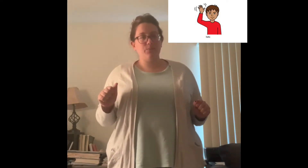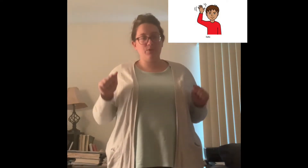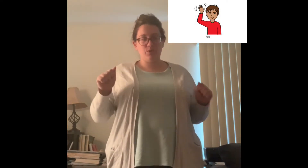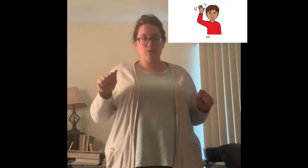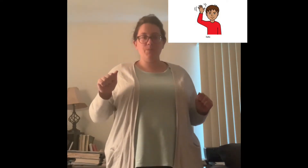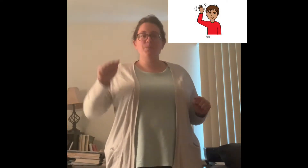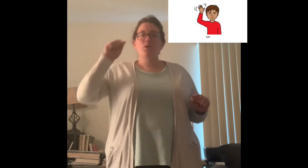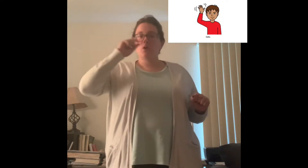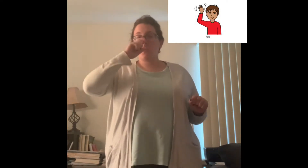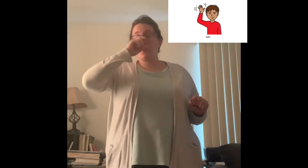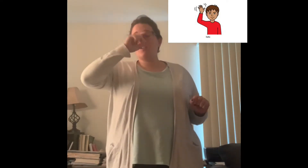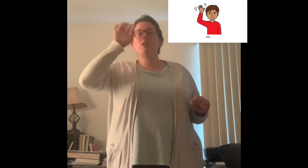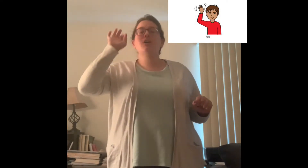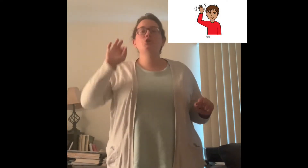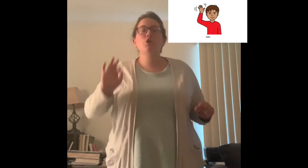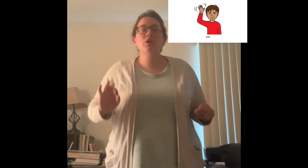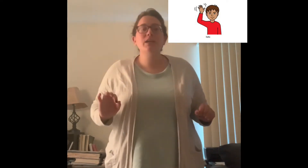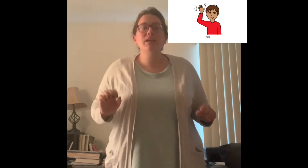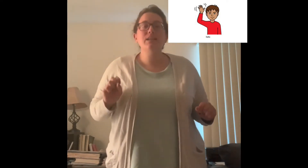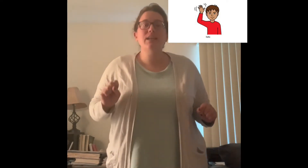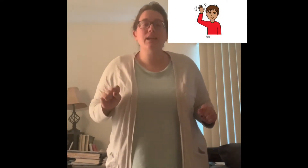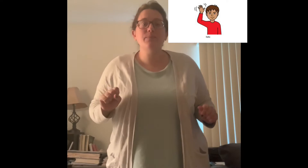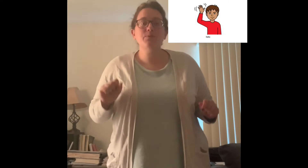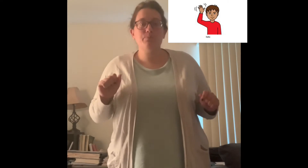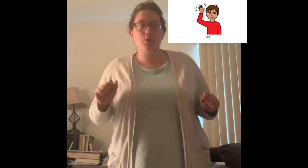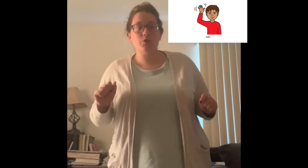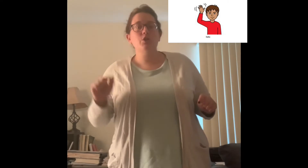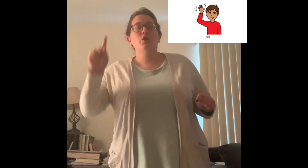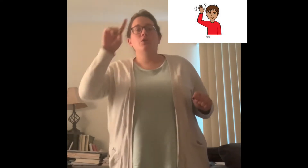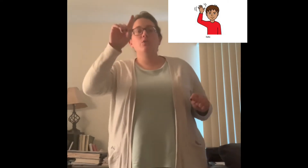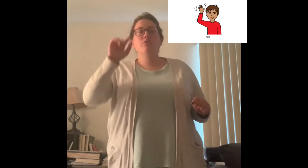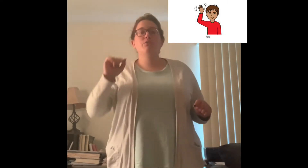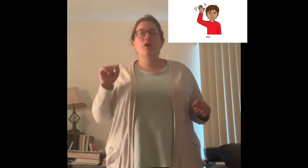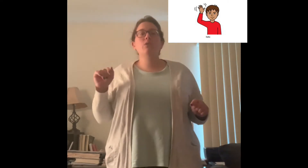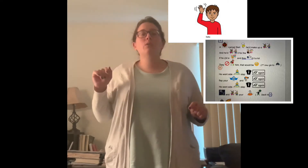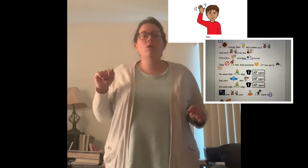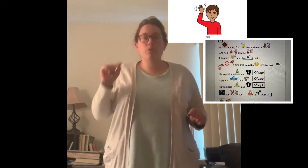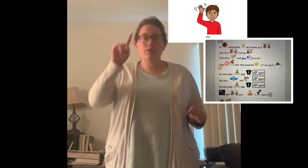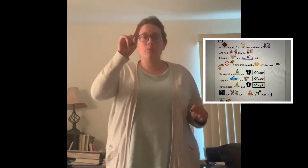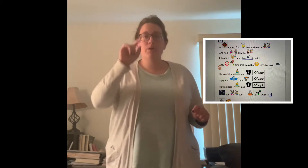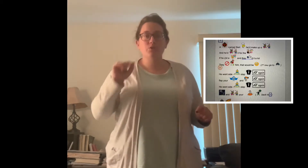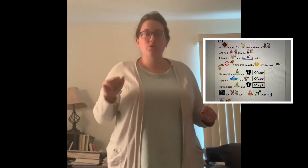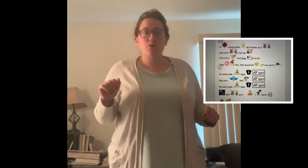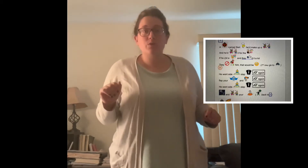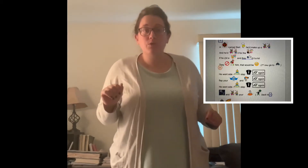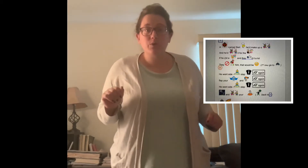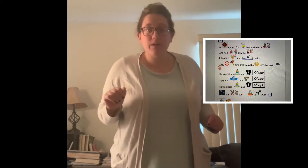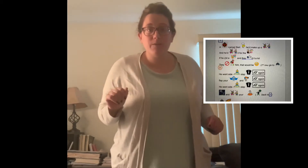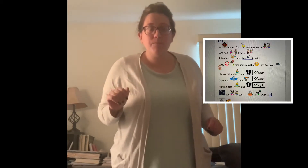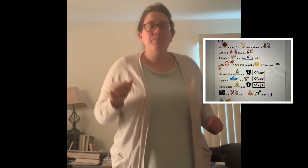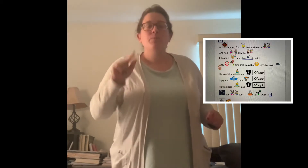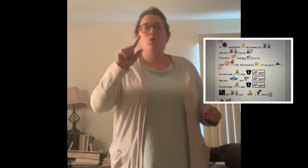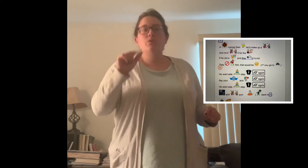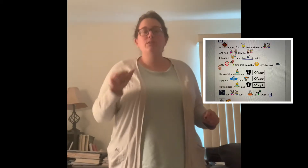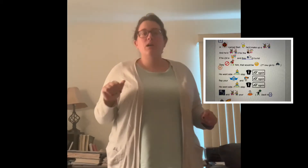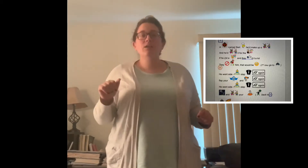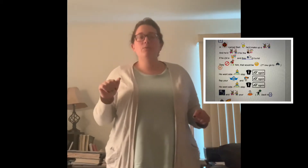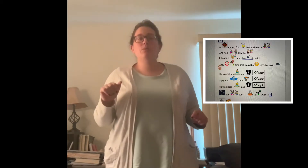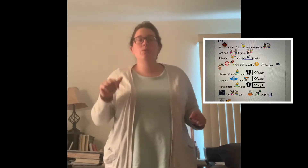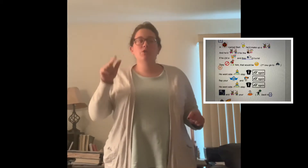you called A Turkey Named Bert. You can follow along with the pictures on the screen or the document which I